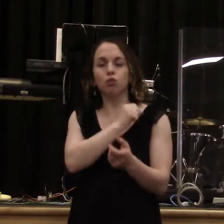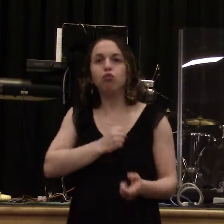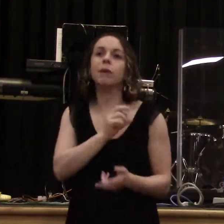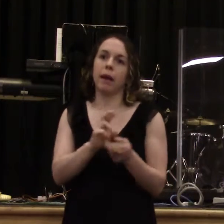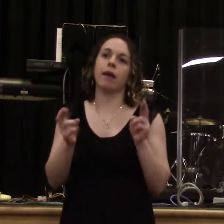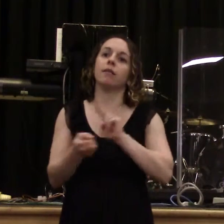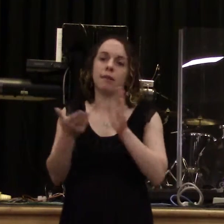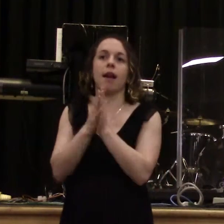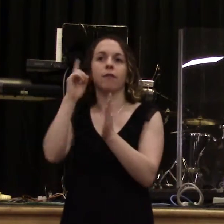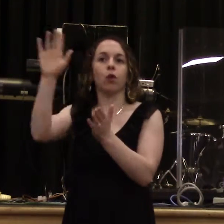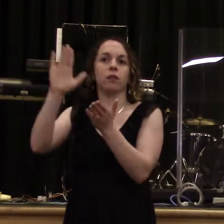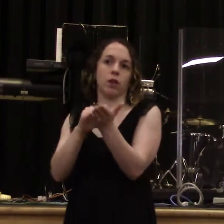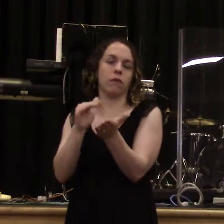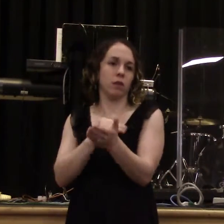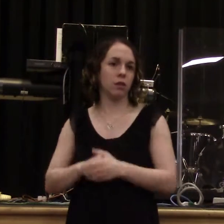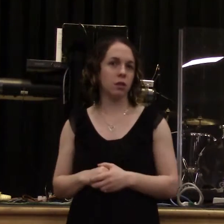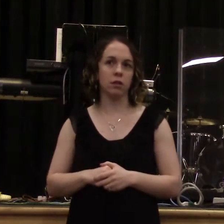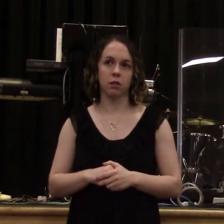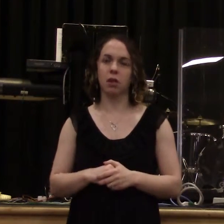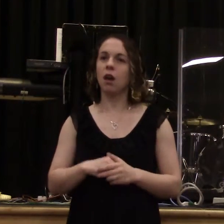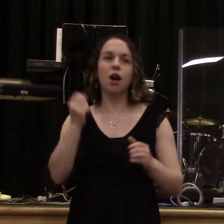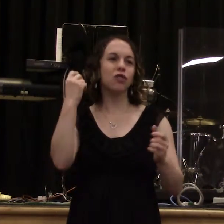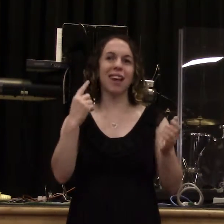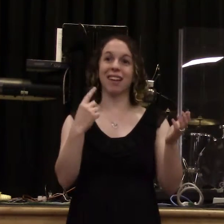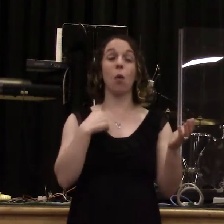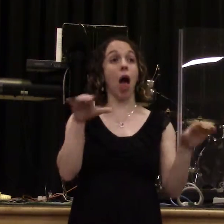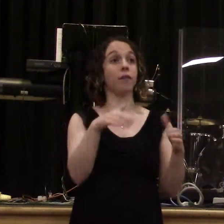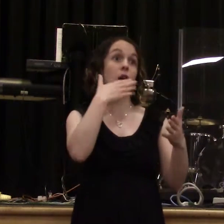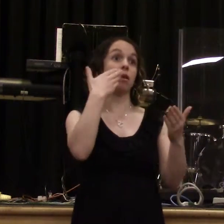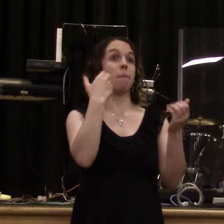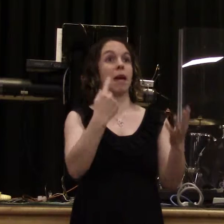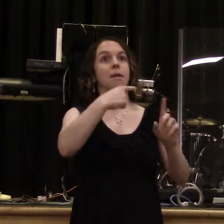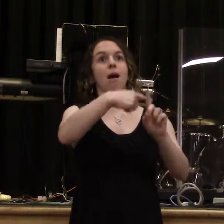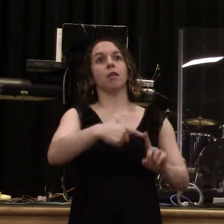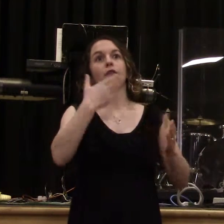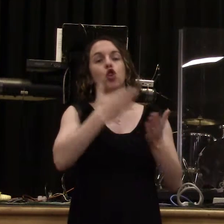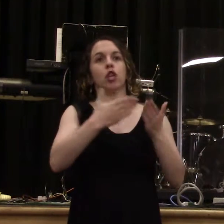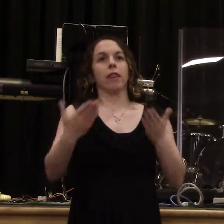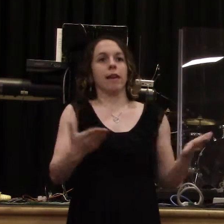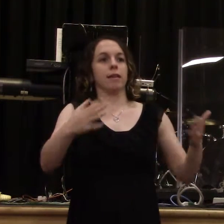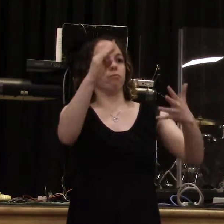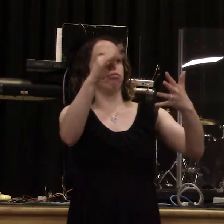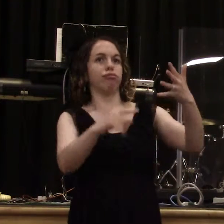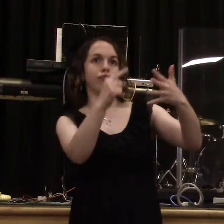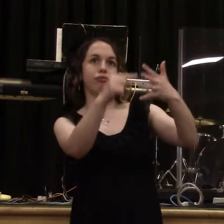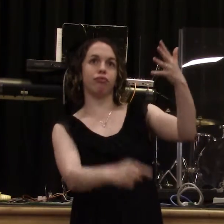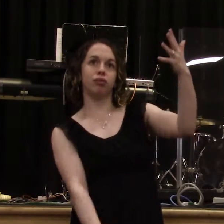that your good covers your bad. Only the blood of Jesus can cover sin. Amen. And I call you to the blood of Christ.